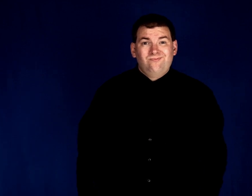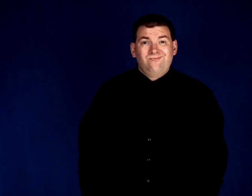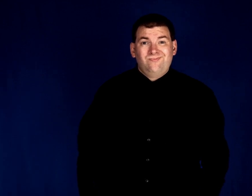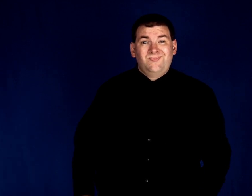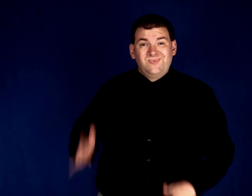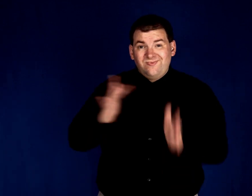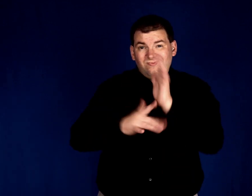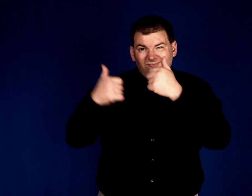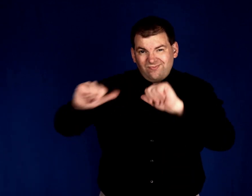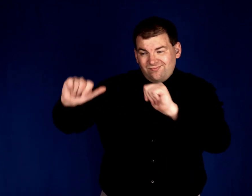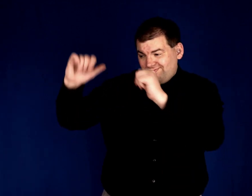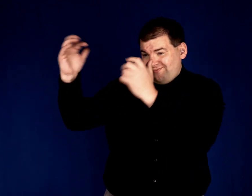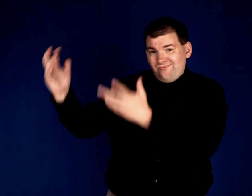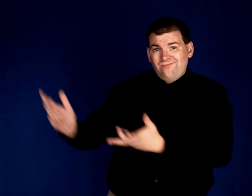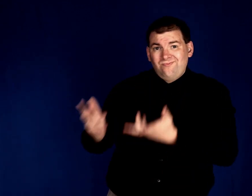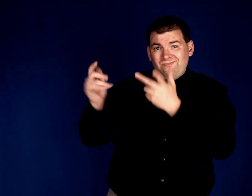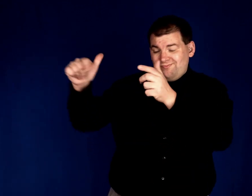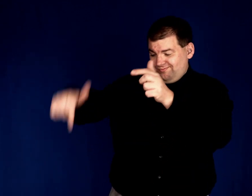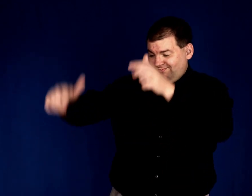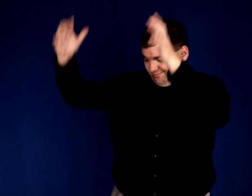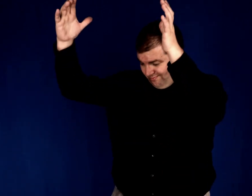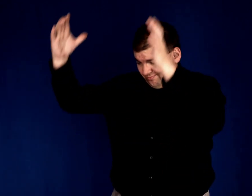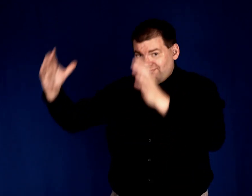He's not gone, he's still waiting by the well.